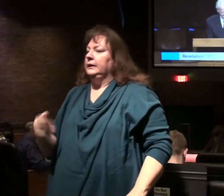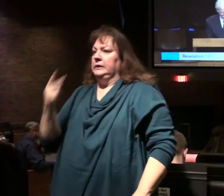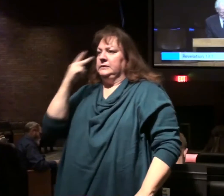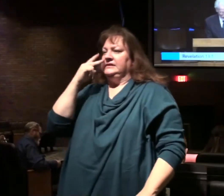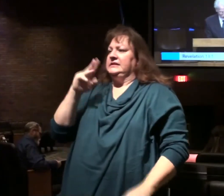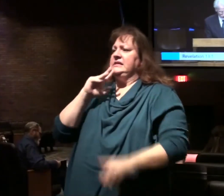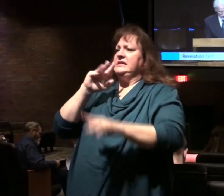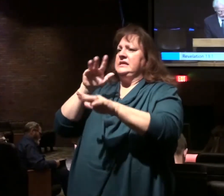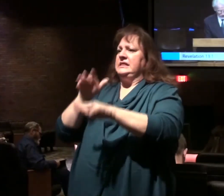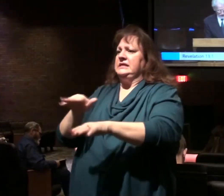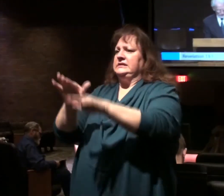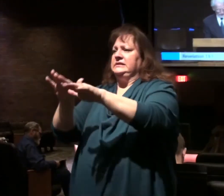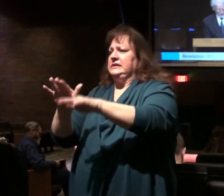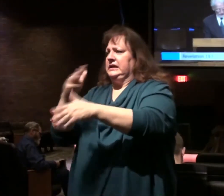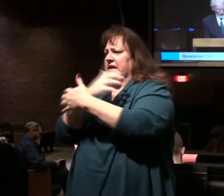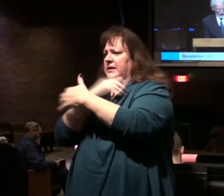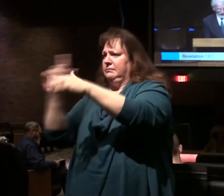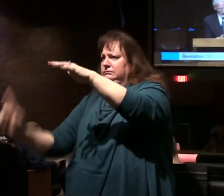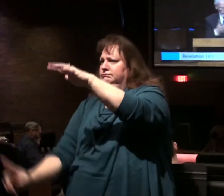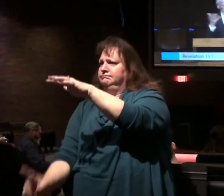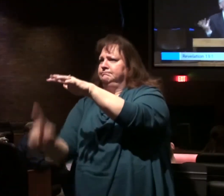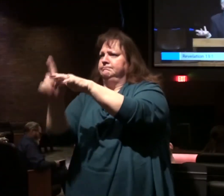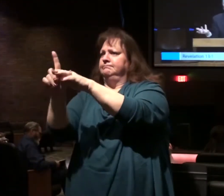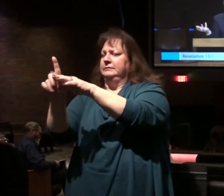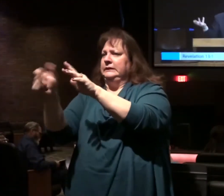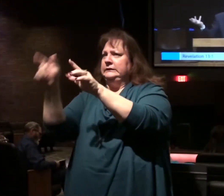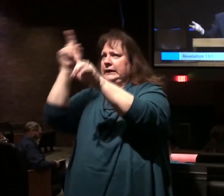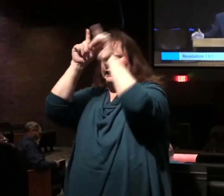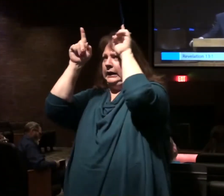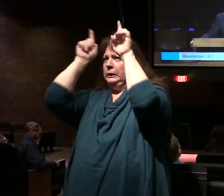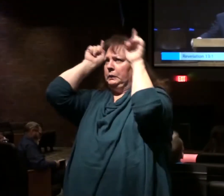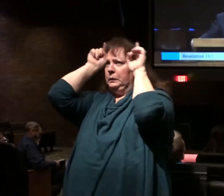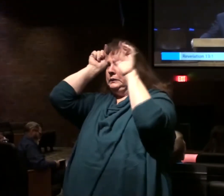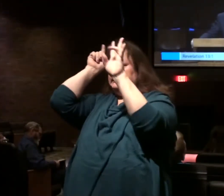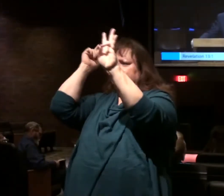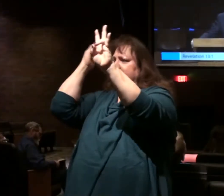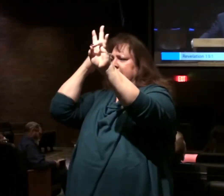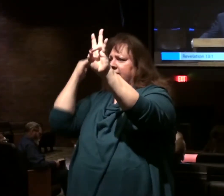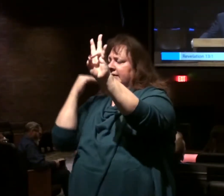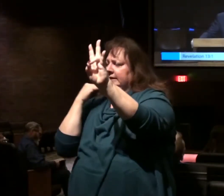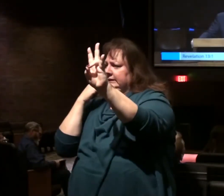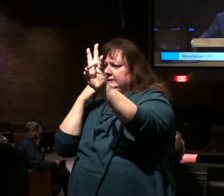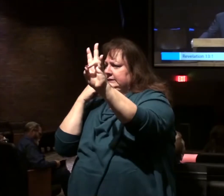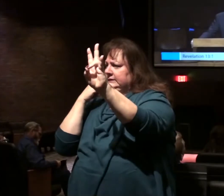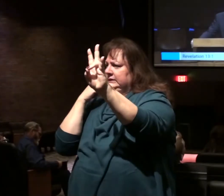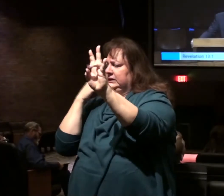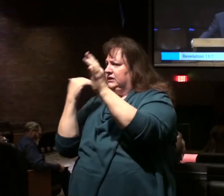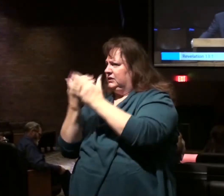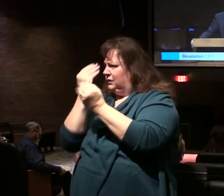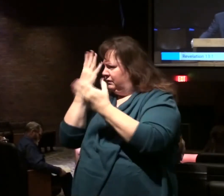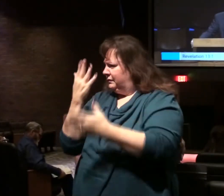beast coming up out of the sea. Having ten horns and seven heads, that's not new material.